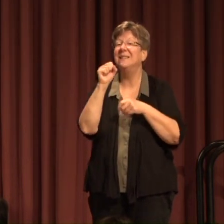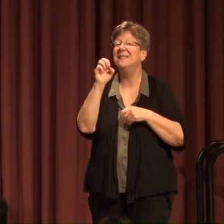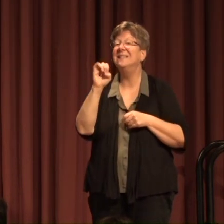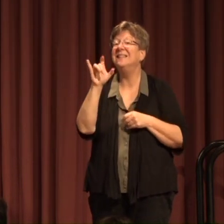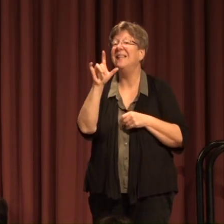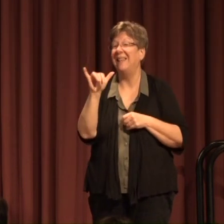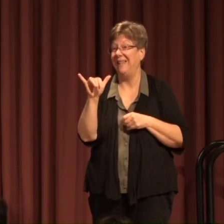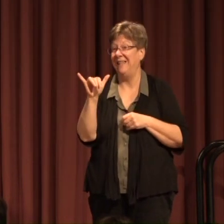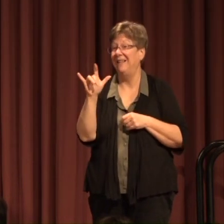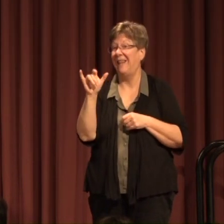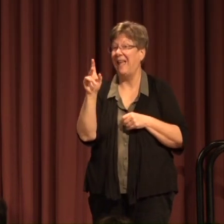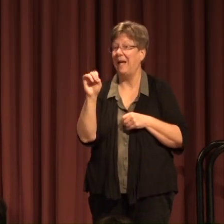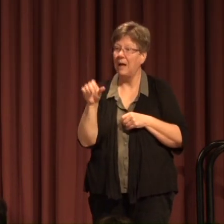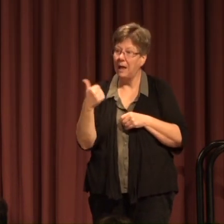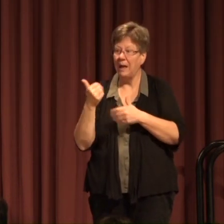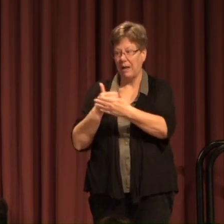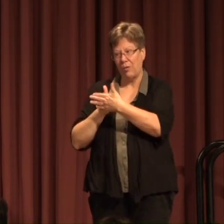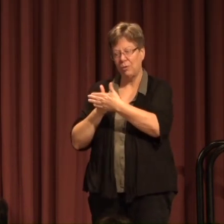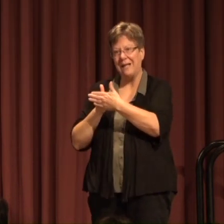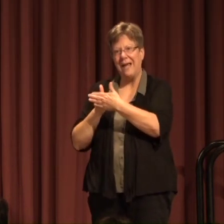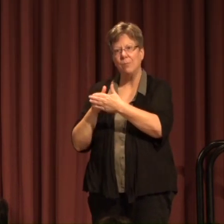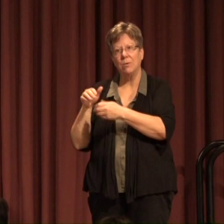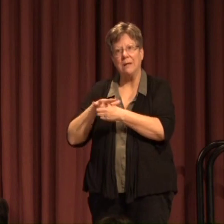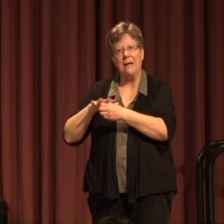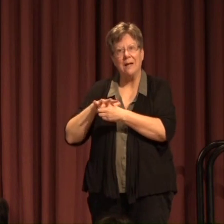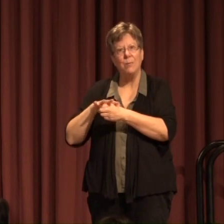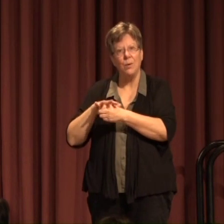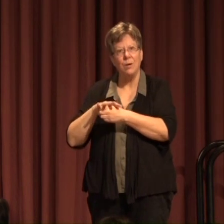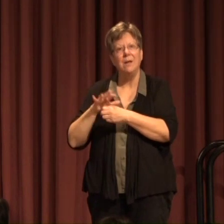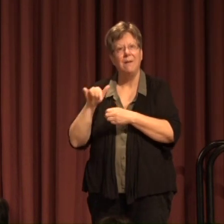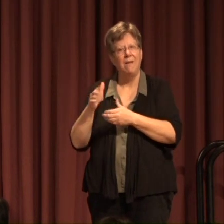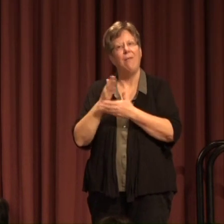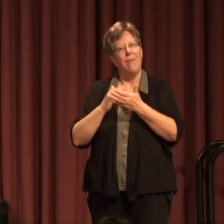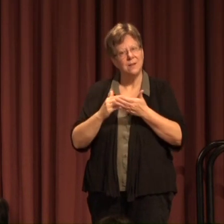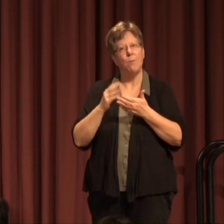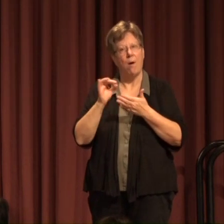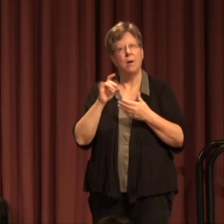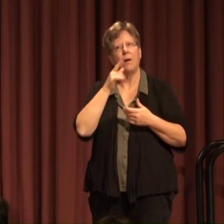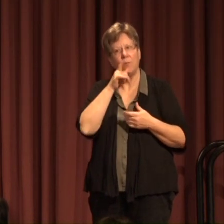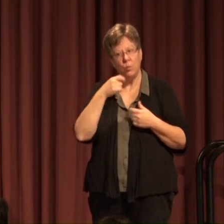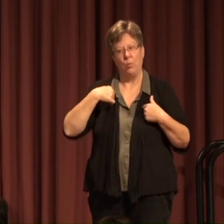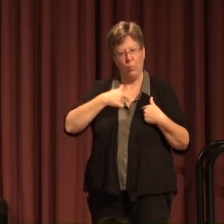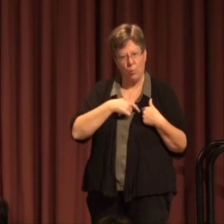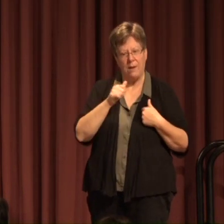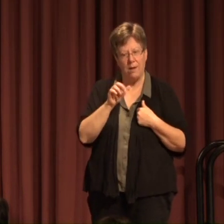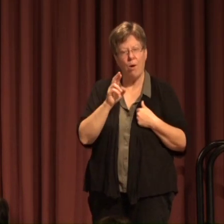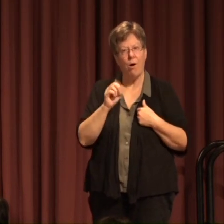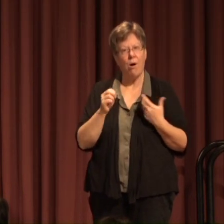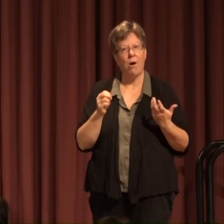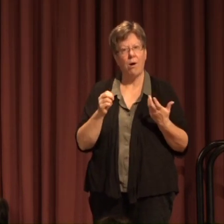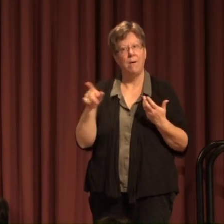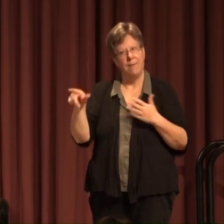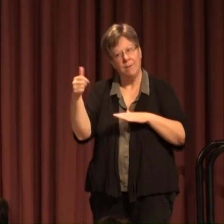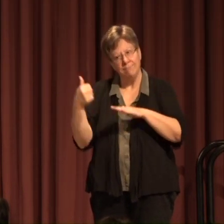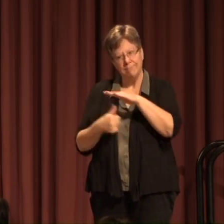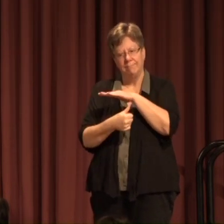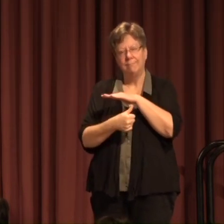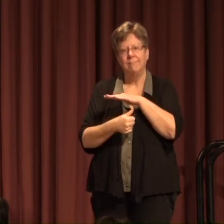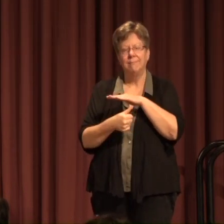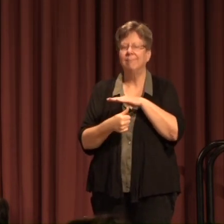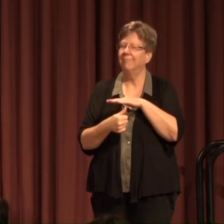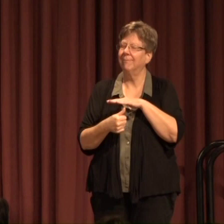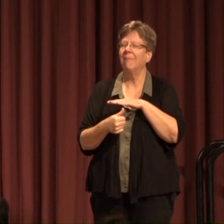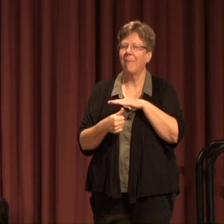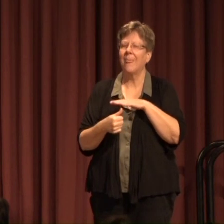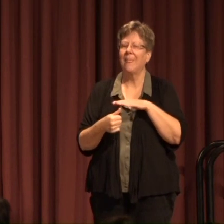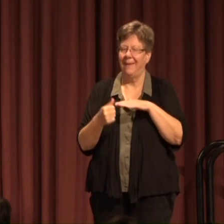Another neighboring community That is part of Who we are As Montana And there's no doubt In my